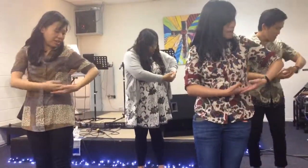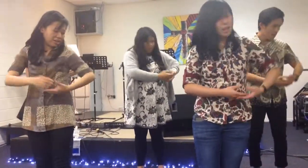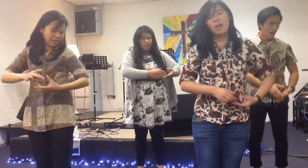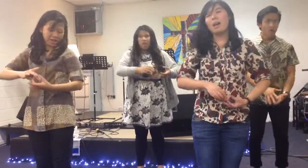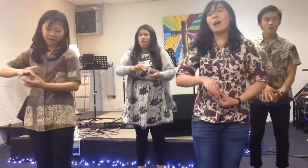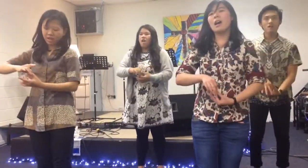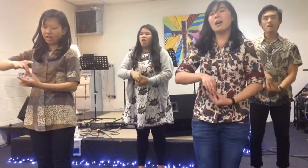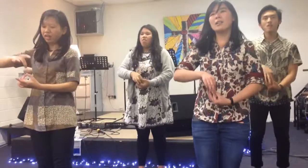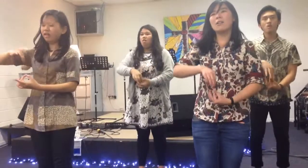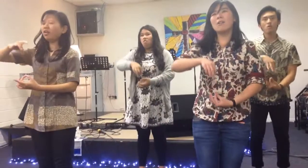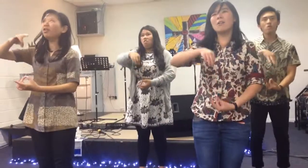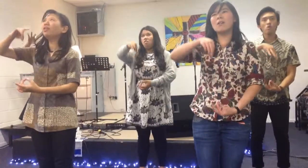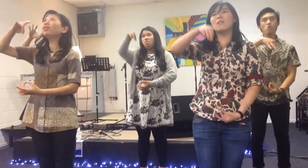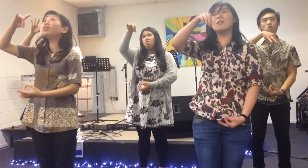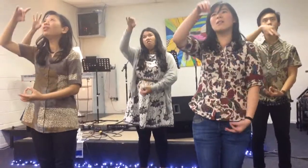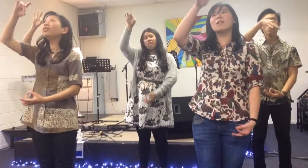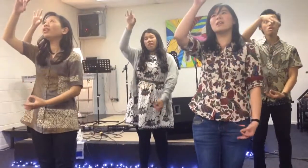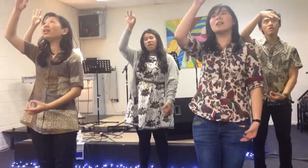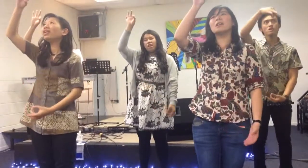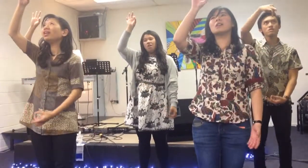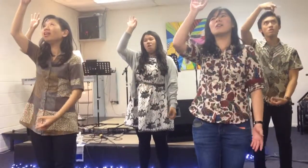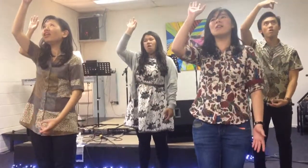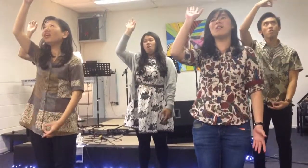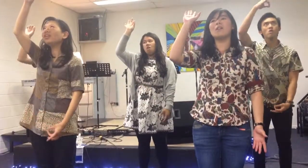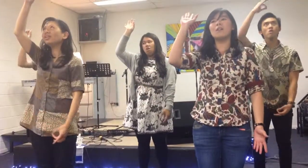and Holy God.